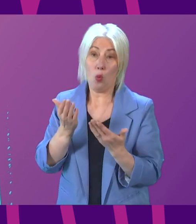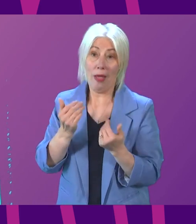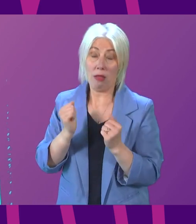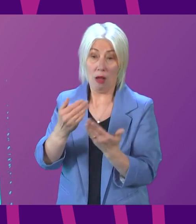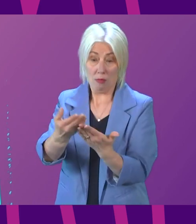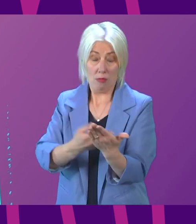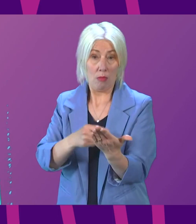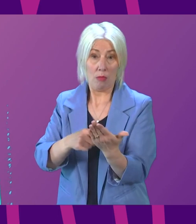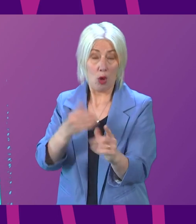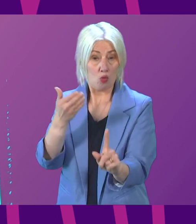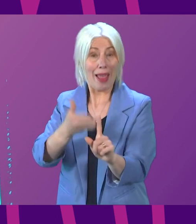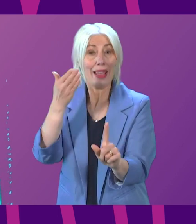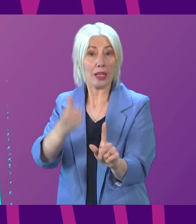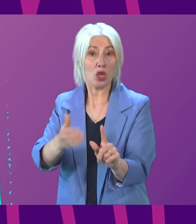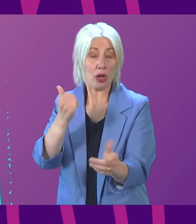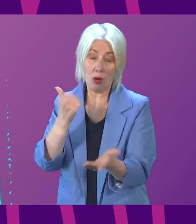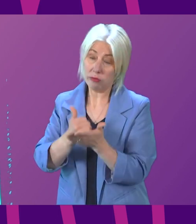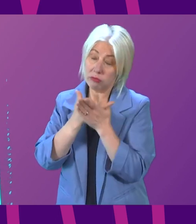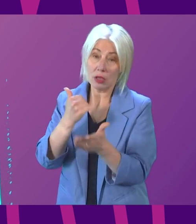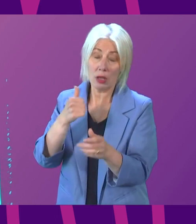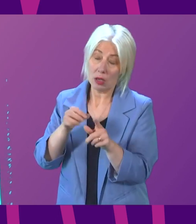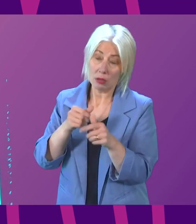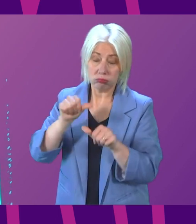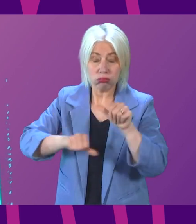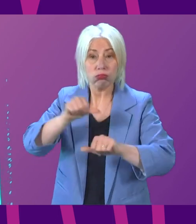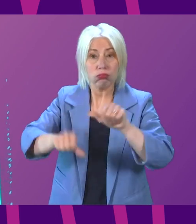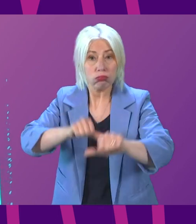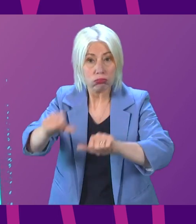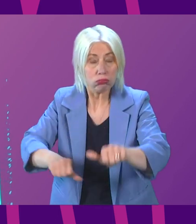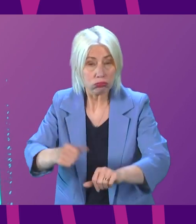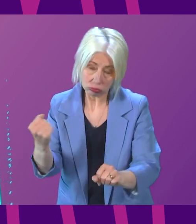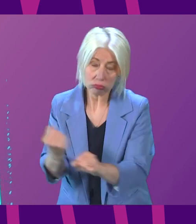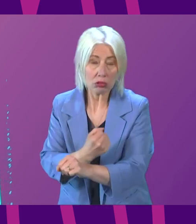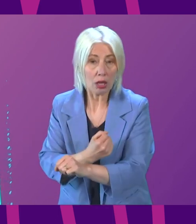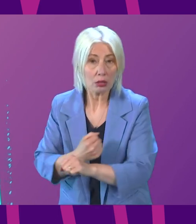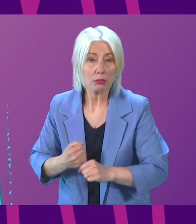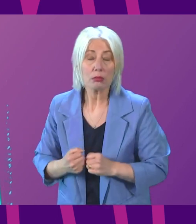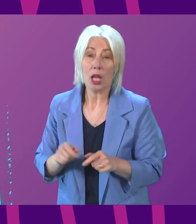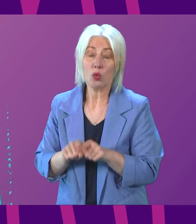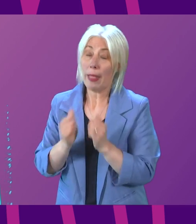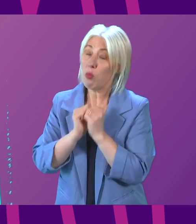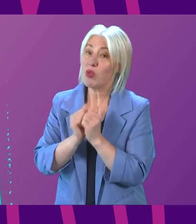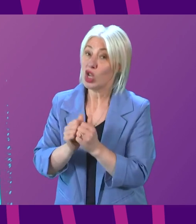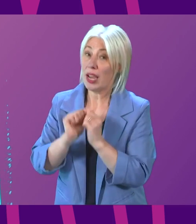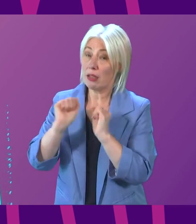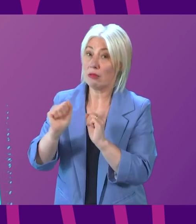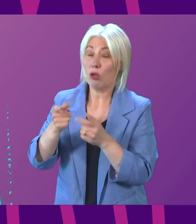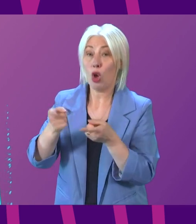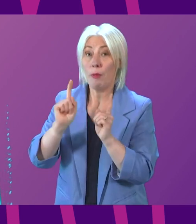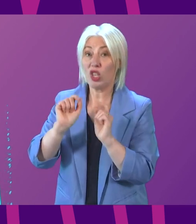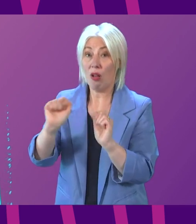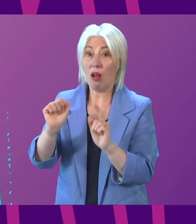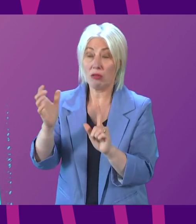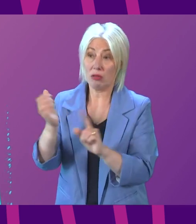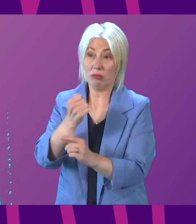recognition of the excellent progress that has been made, and indeed I appreciate his role in delivering this